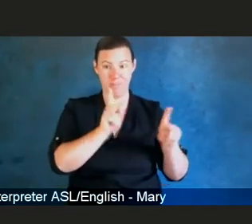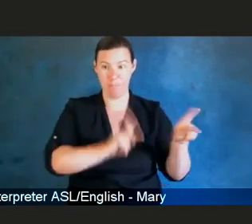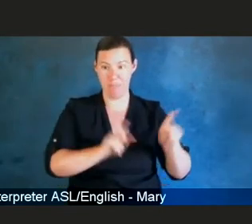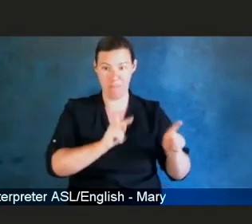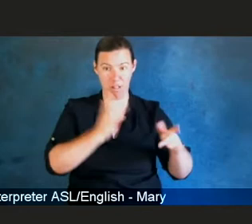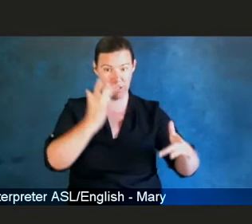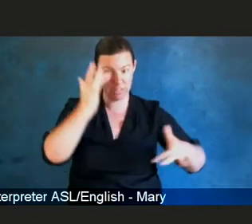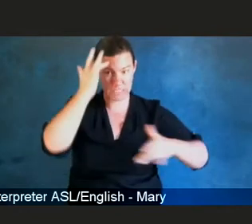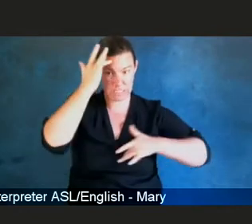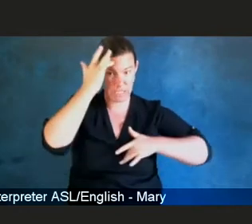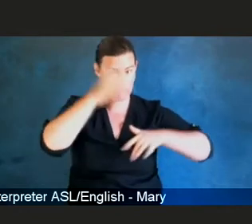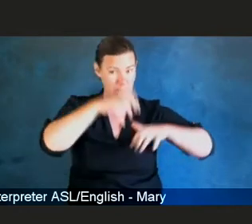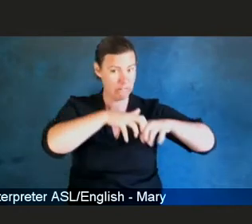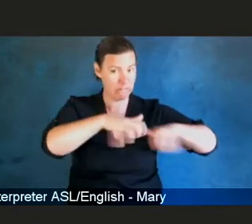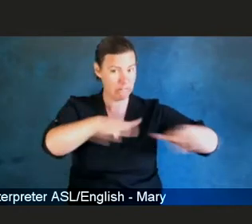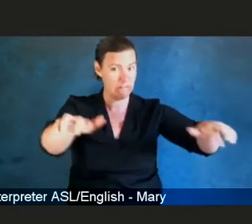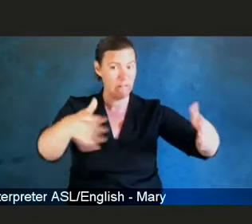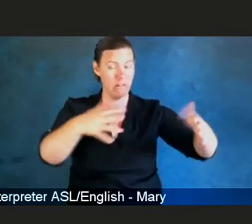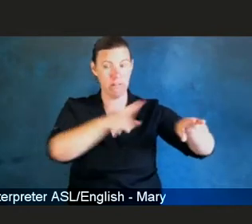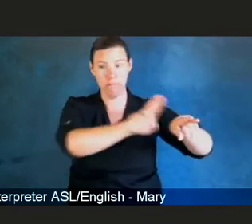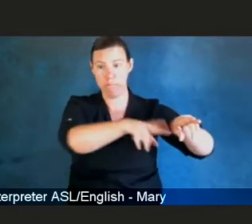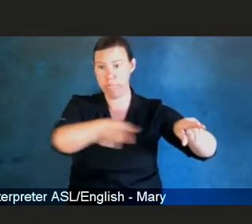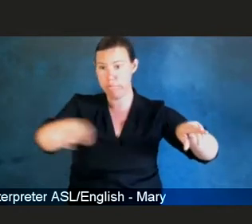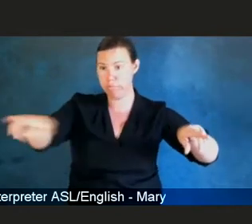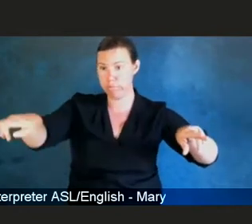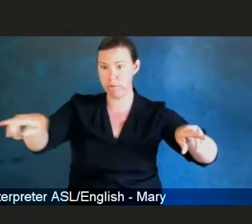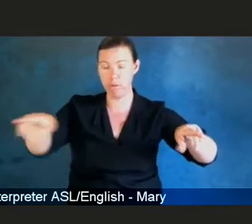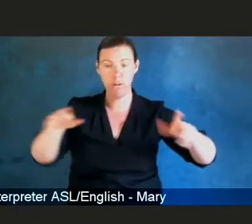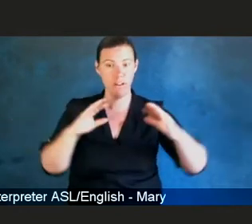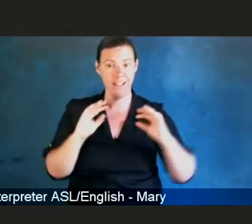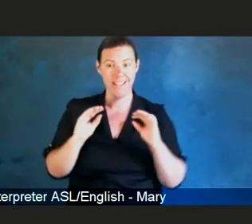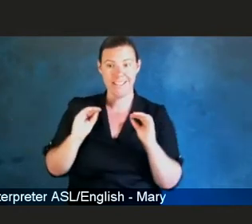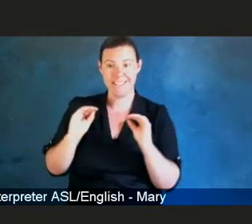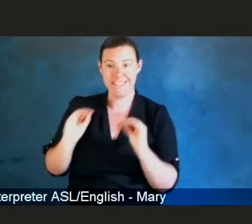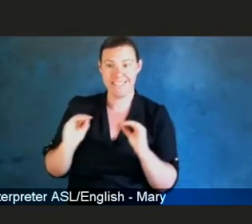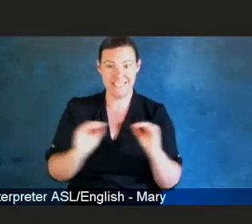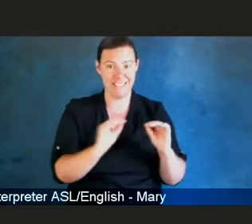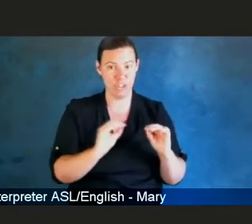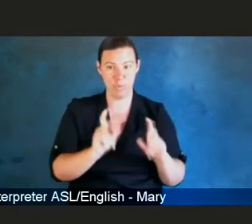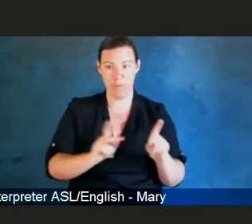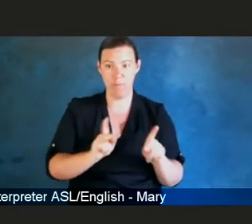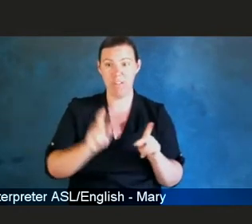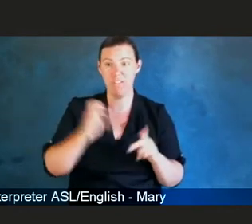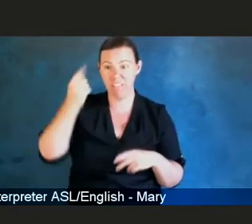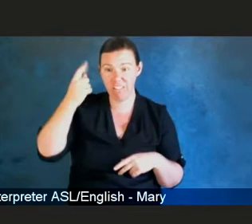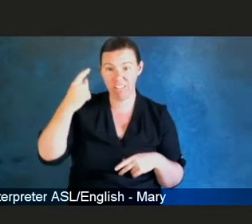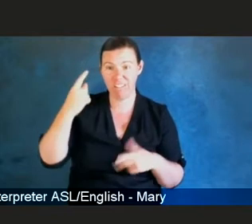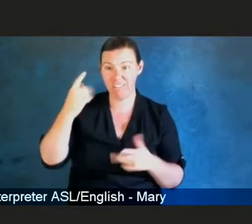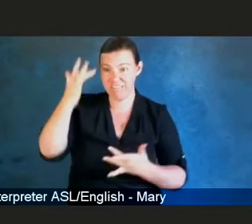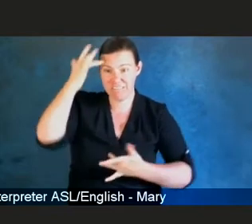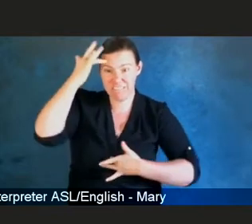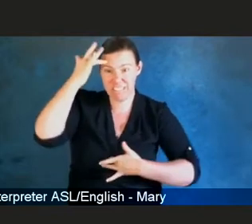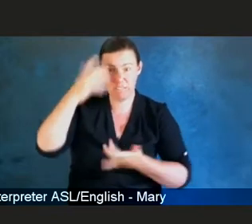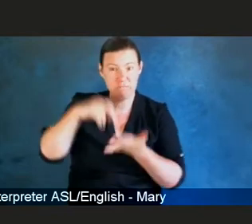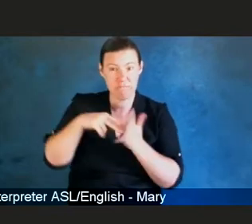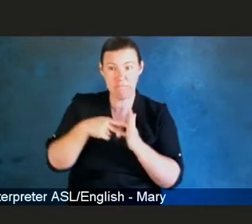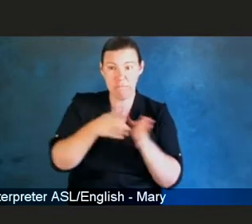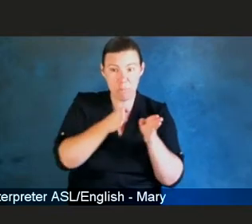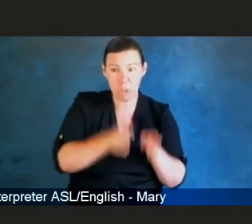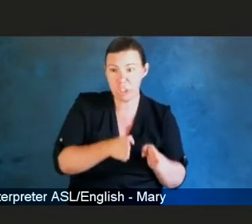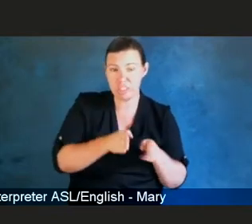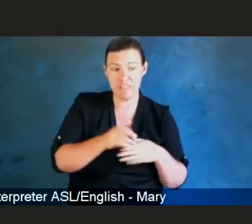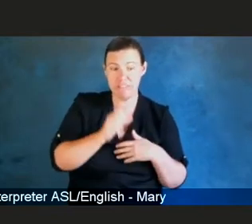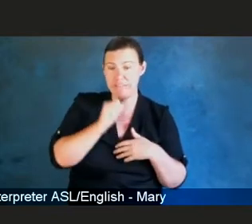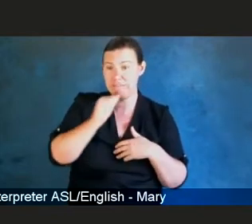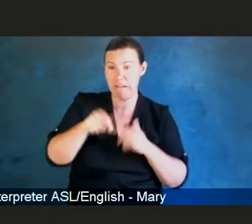of HIV, but yet being criticized that you weren't doing things fast enough. You were the face of the research organization that wasn't,